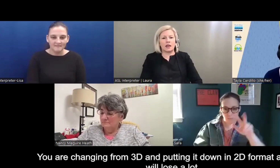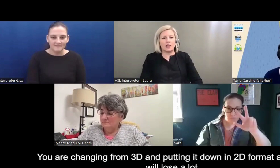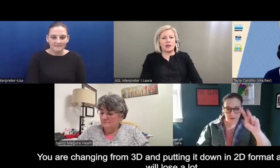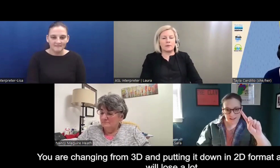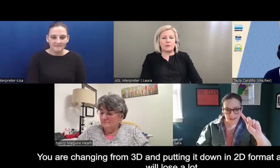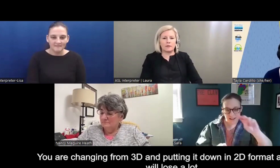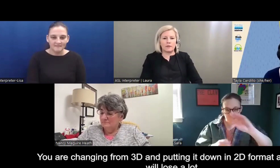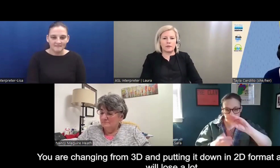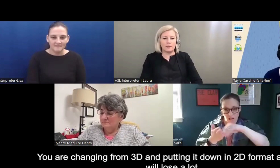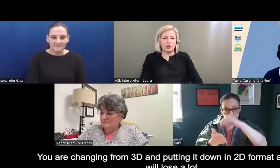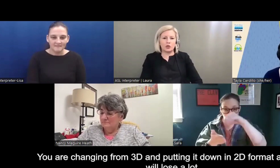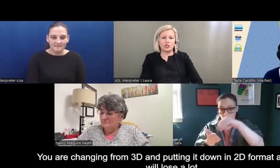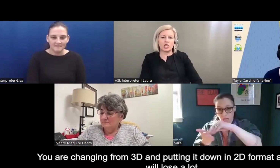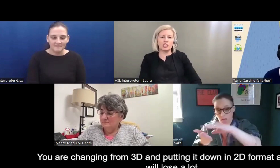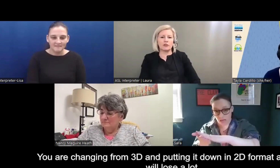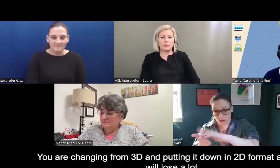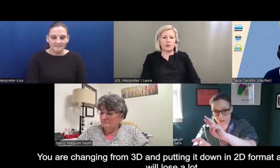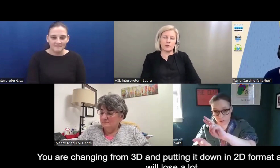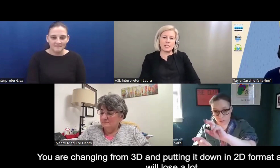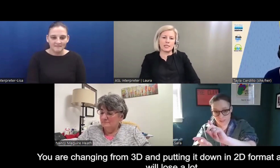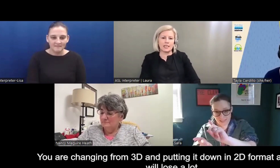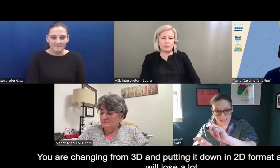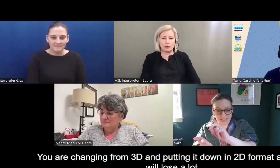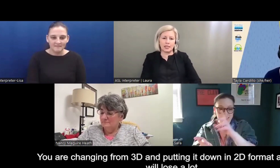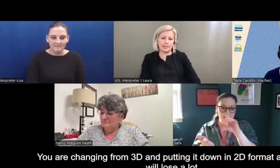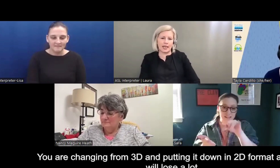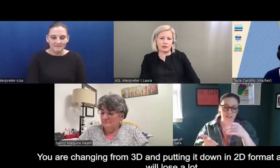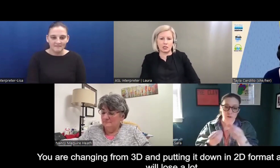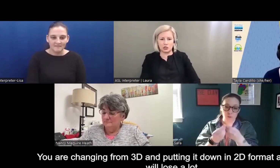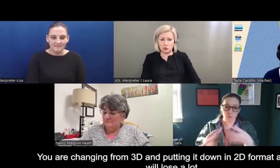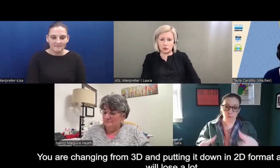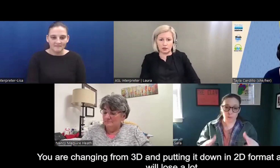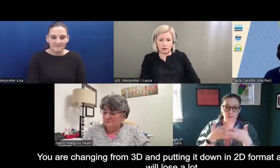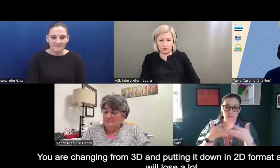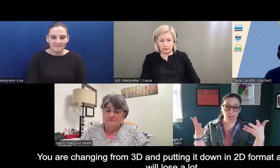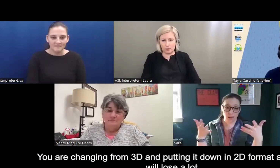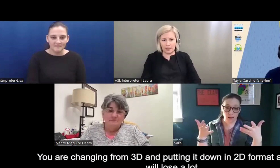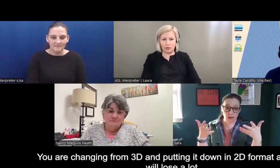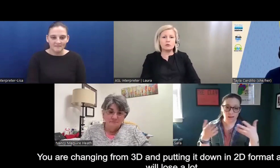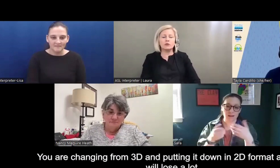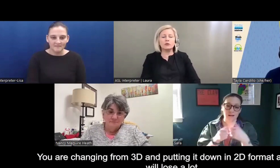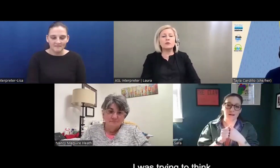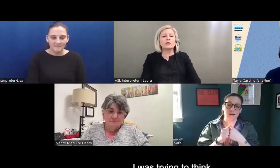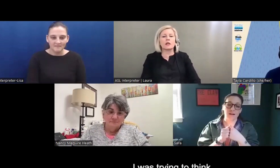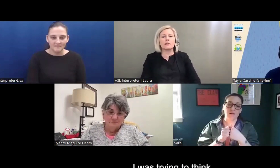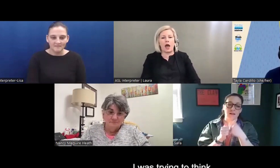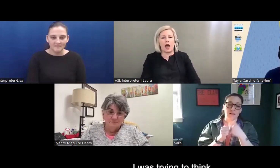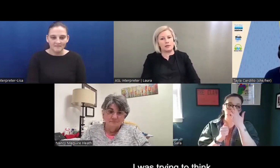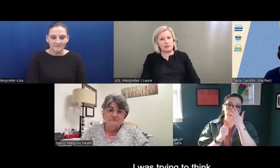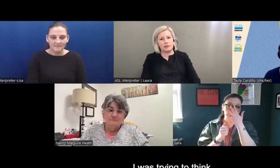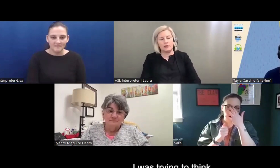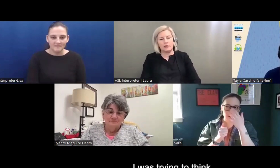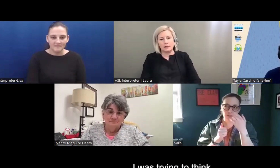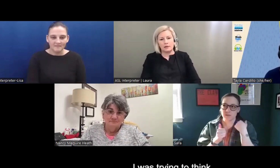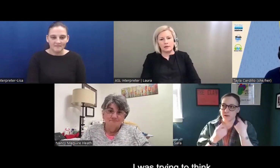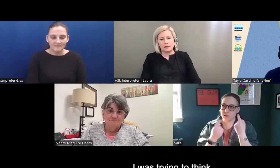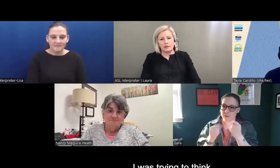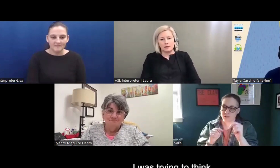um, you know, you're changing from 3D and putting it down in a two-day format. You'll lose a lot.